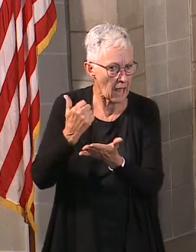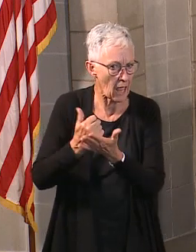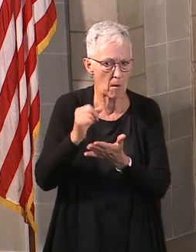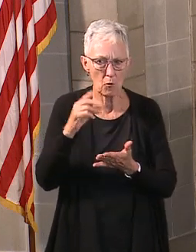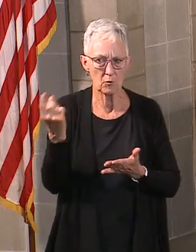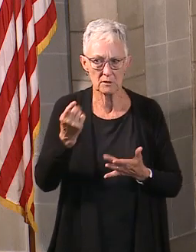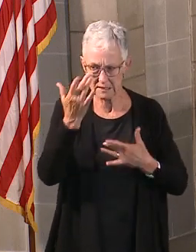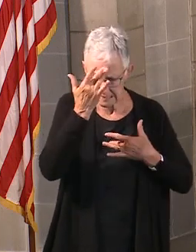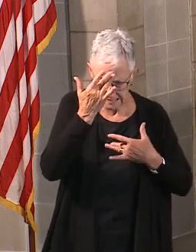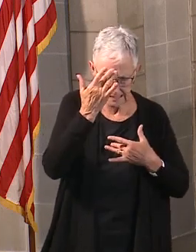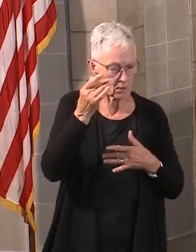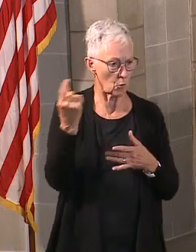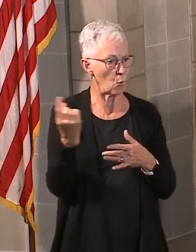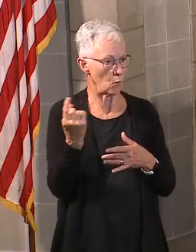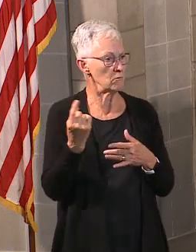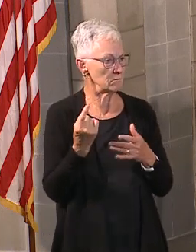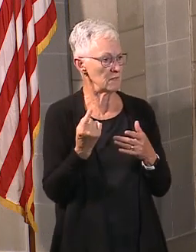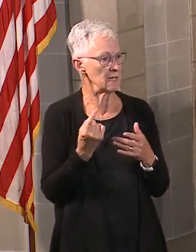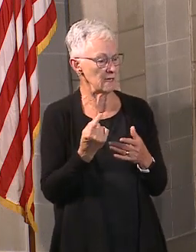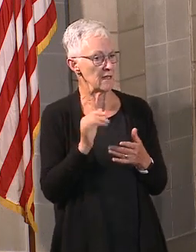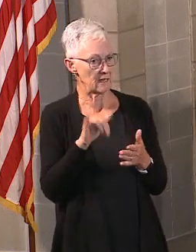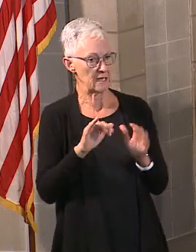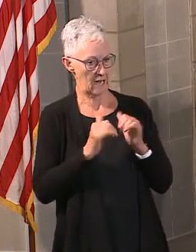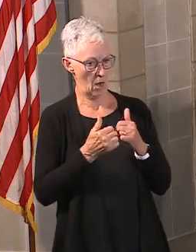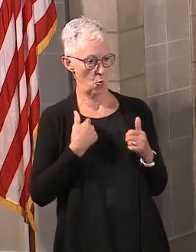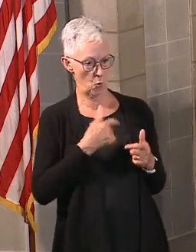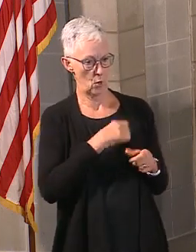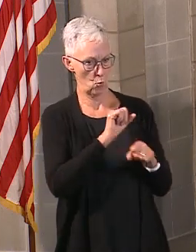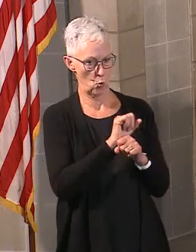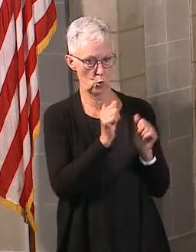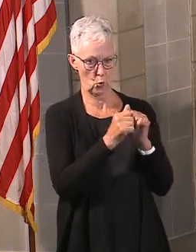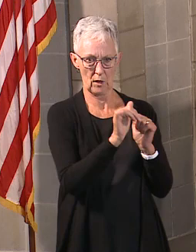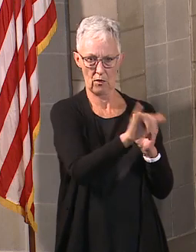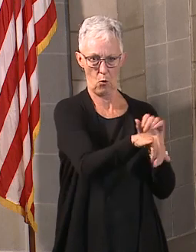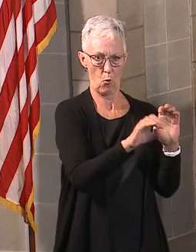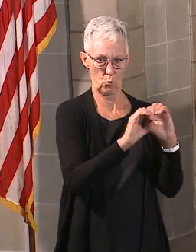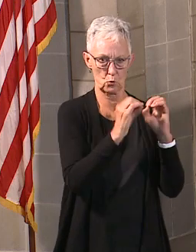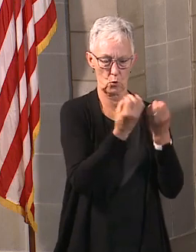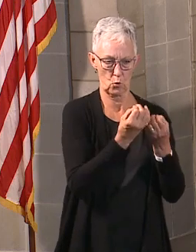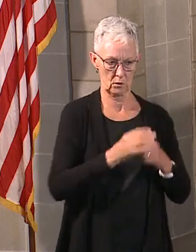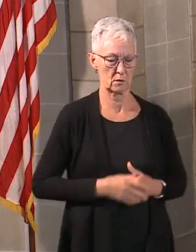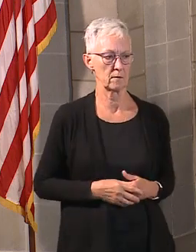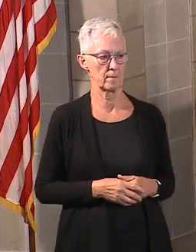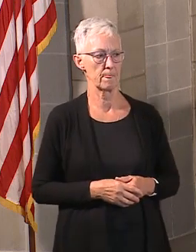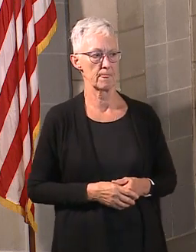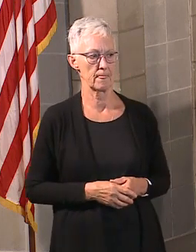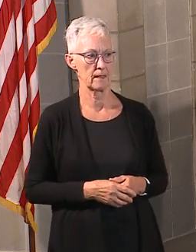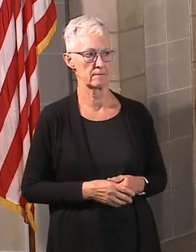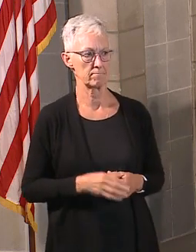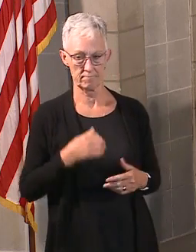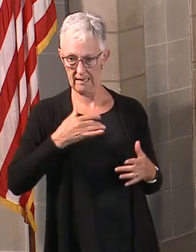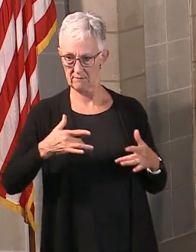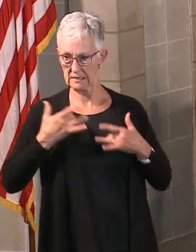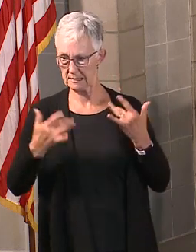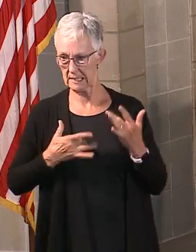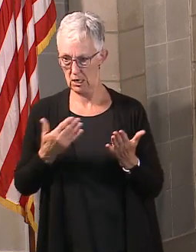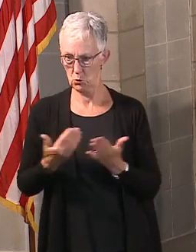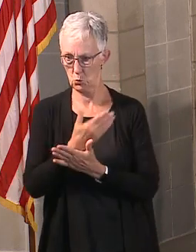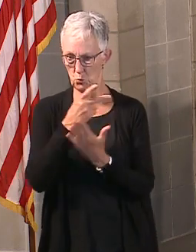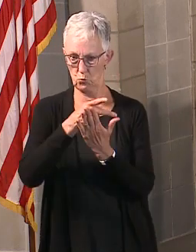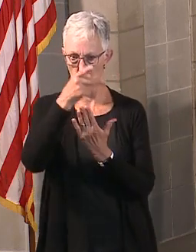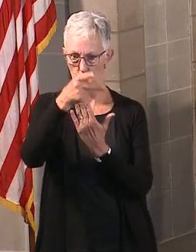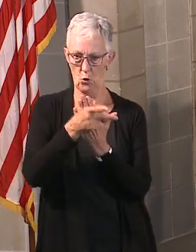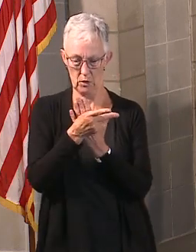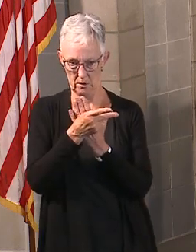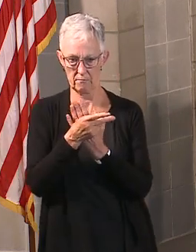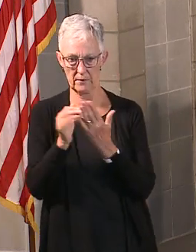So, again, just a great example of how we work with FQHCs. And we have an exciting new program here that we've